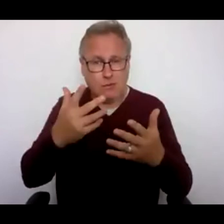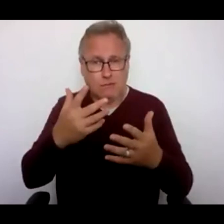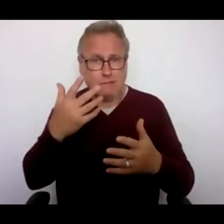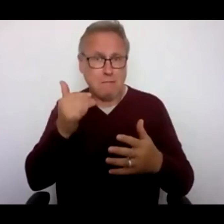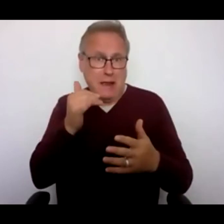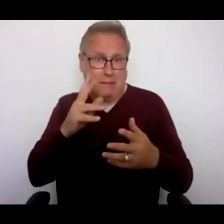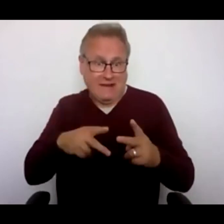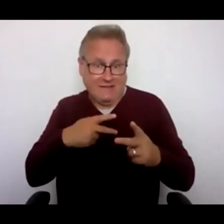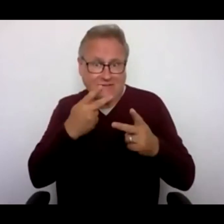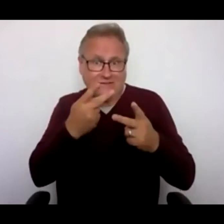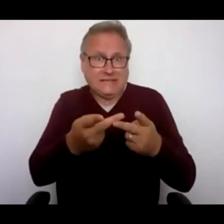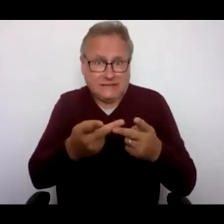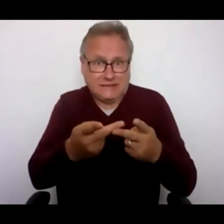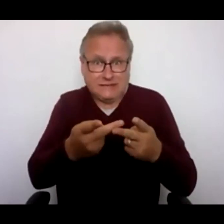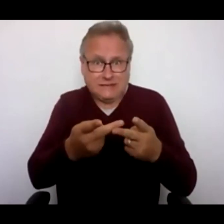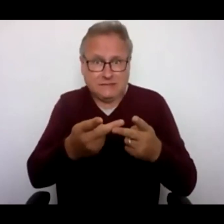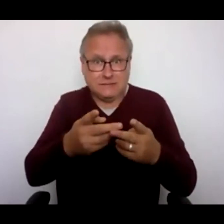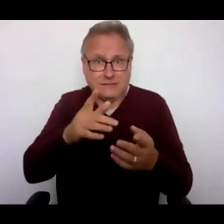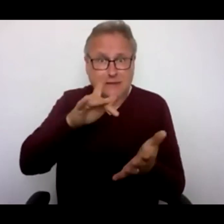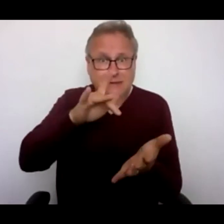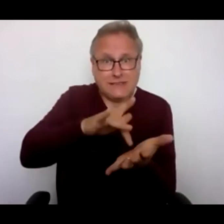centre on a day trip or holiday.